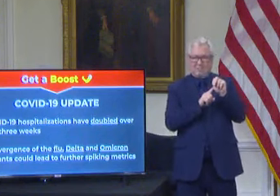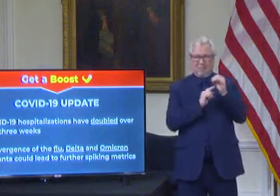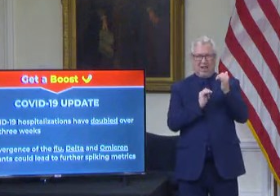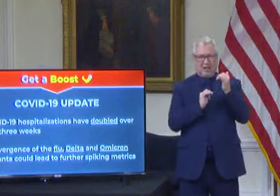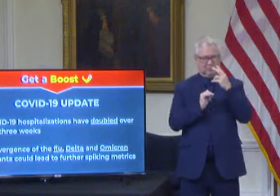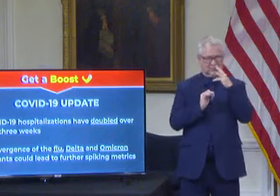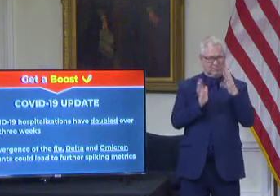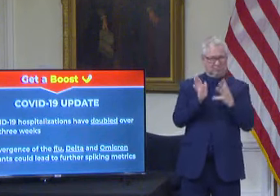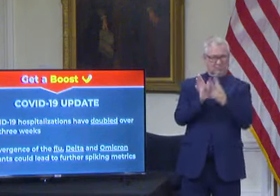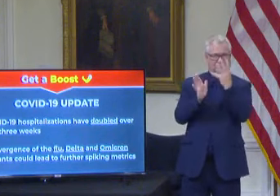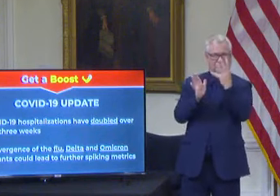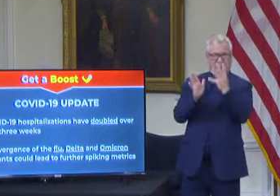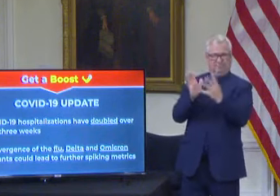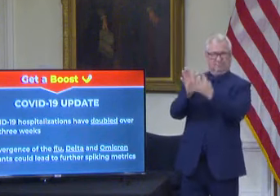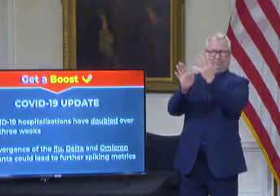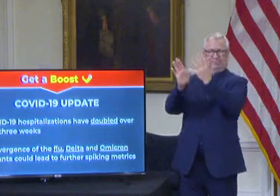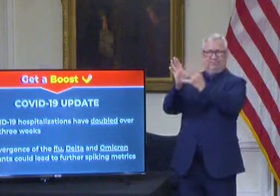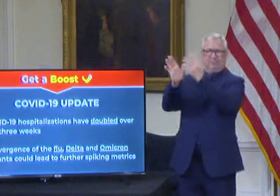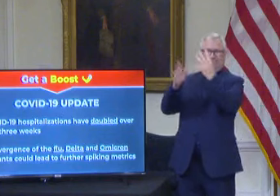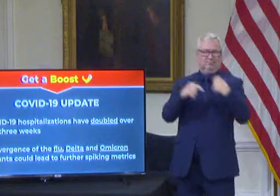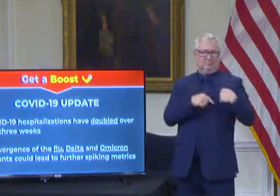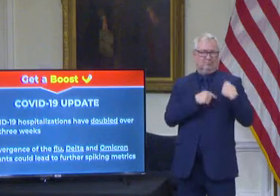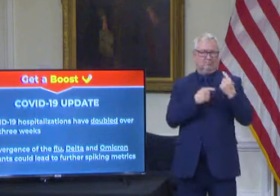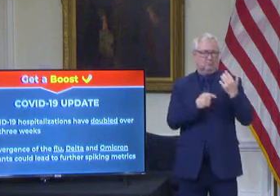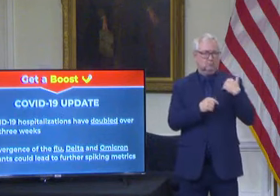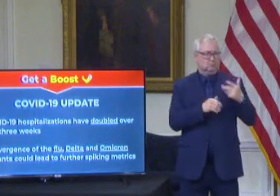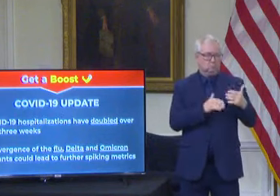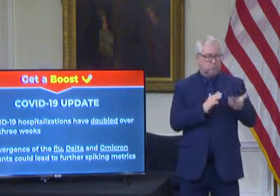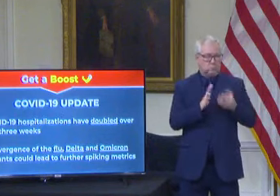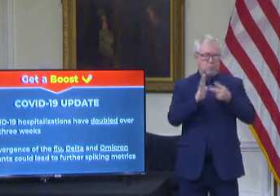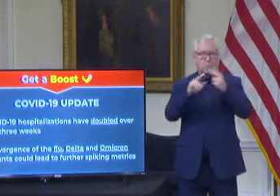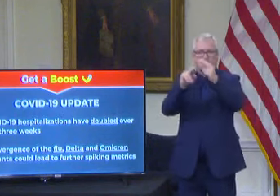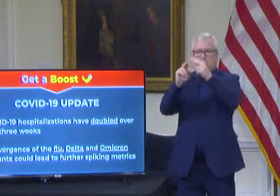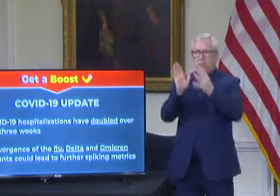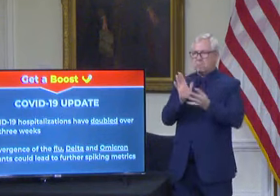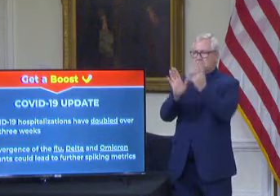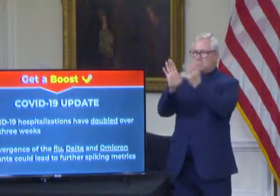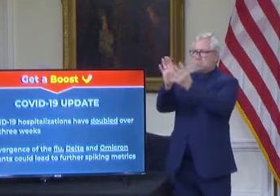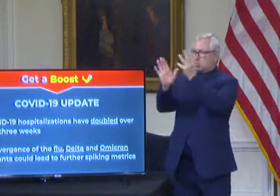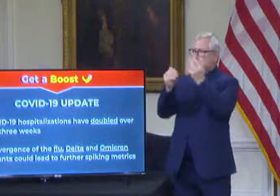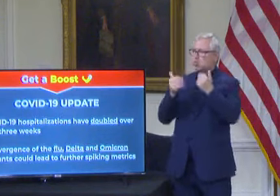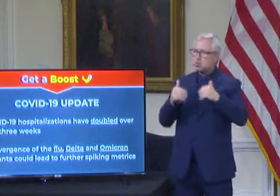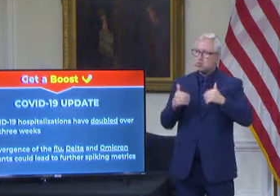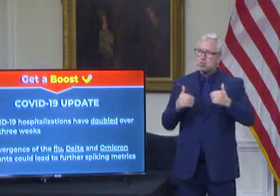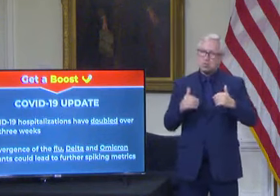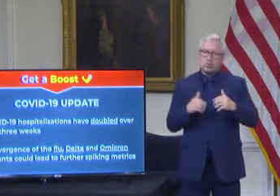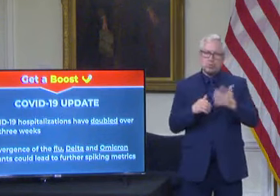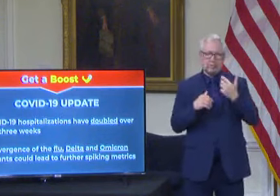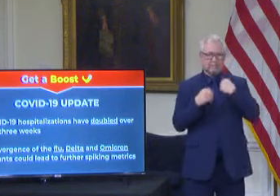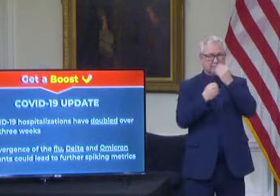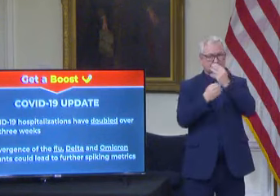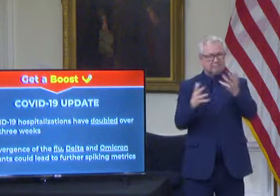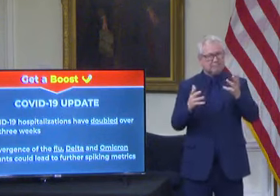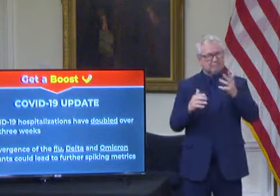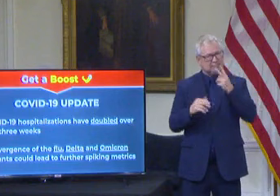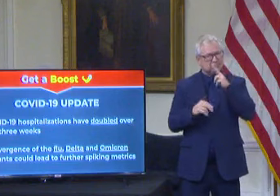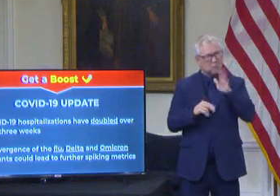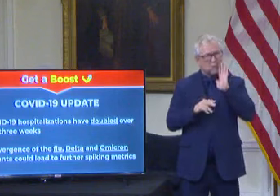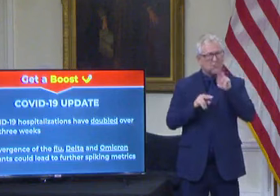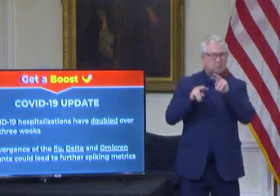than previous strains of COVID-19 and it is anticipated to rapidly overtake Delta